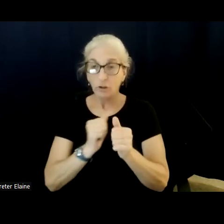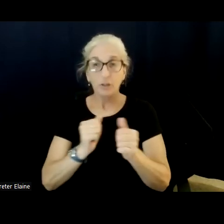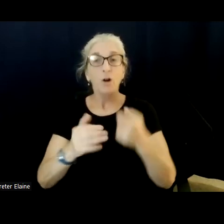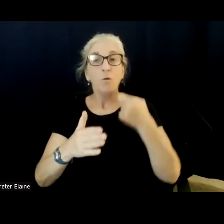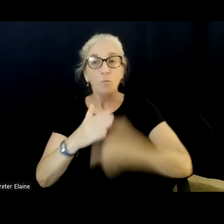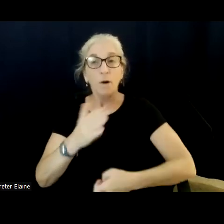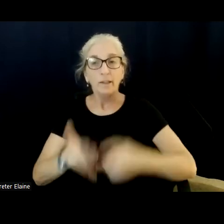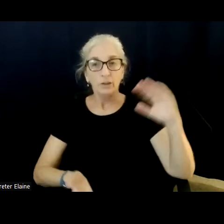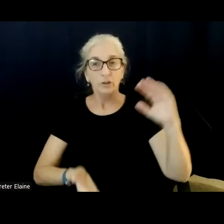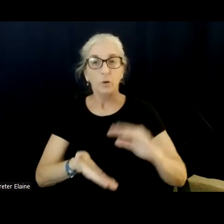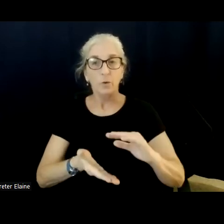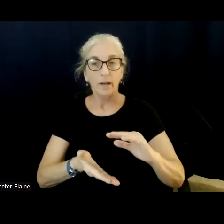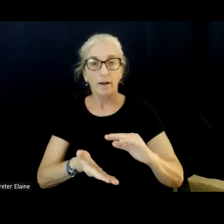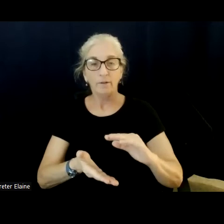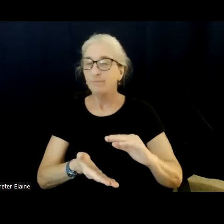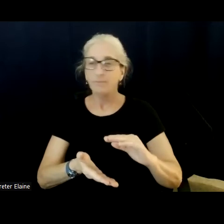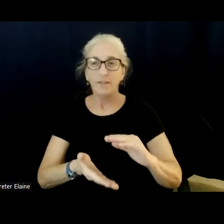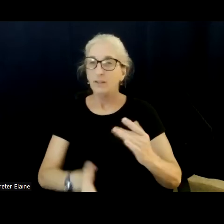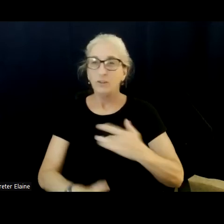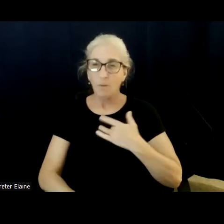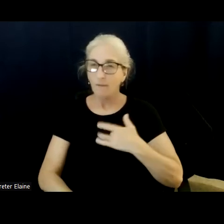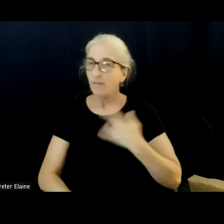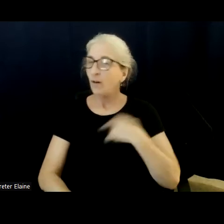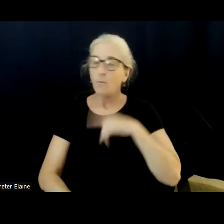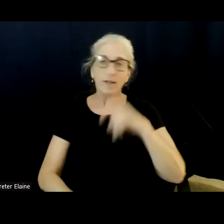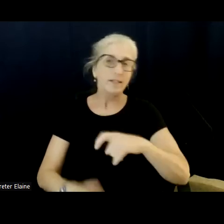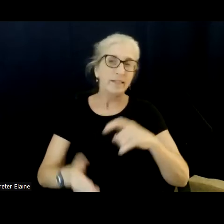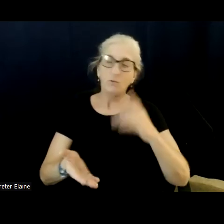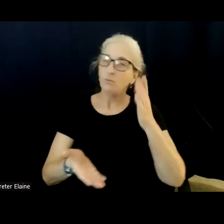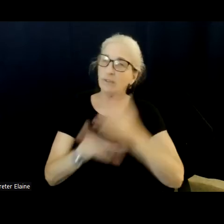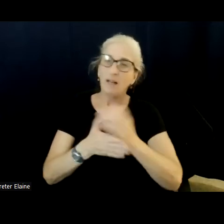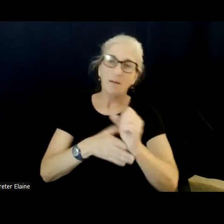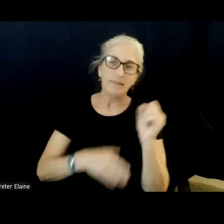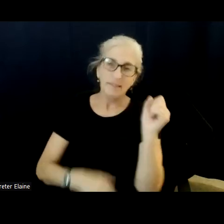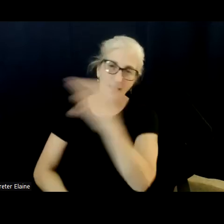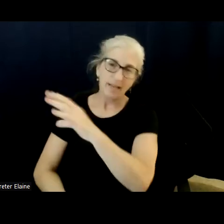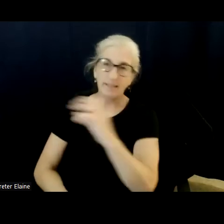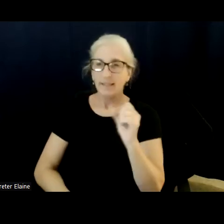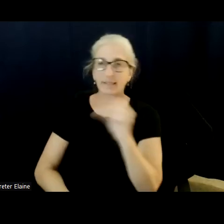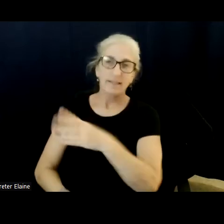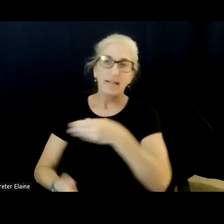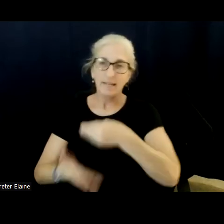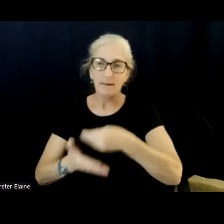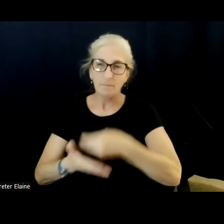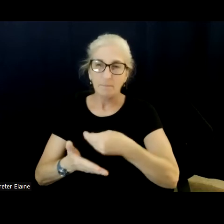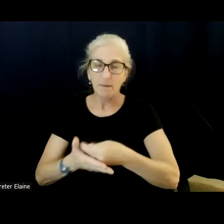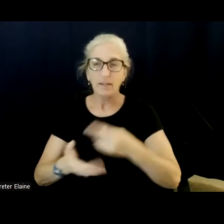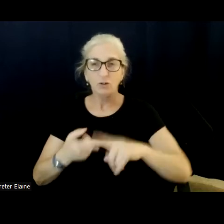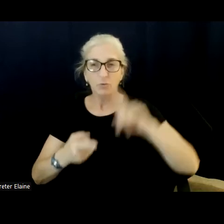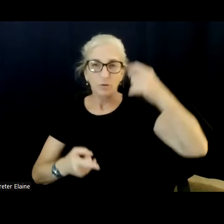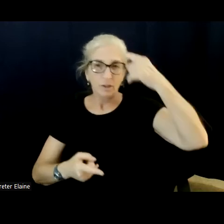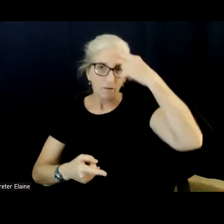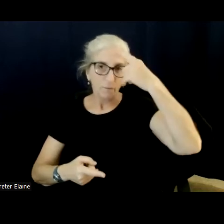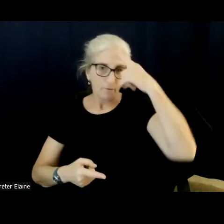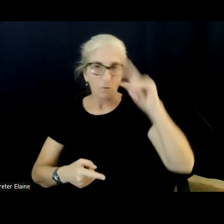Instead of keep sending all as much money as we're spending and then expecting a middleman to give us the benefits back,